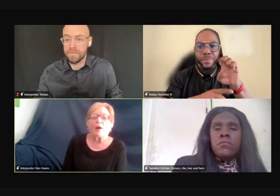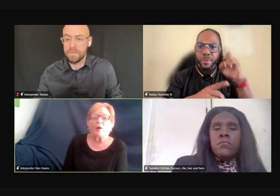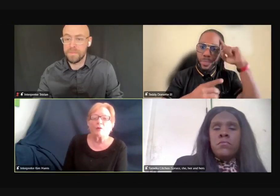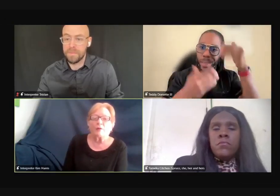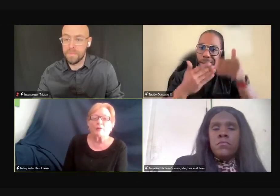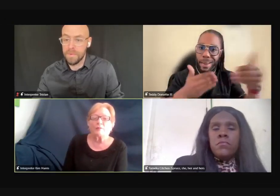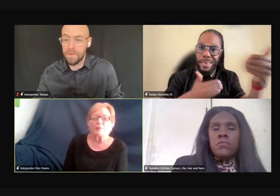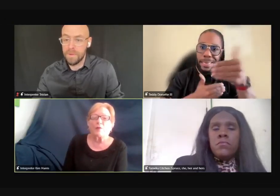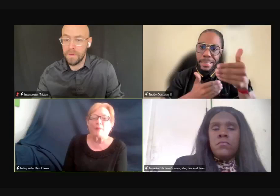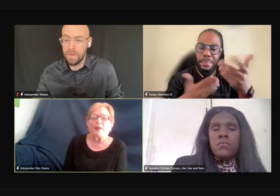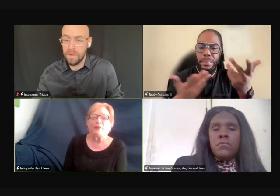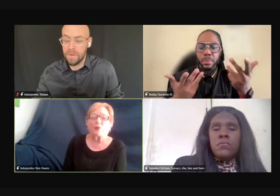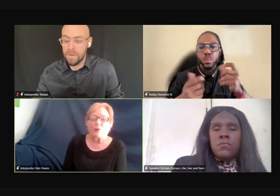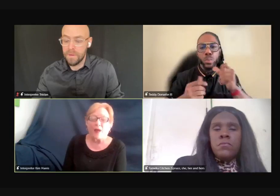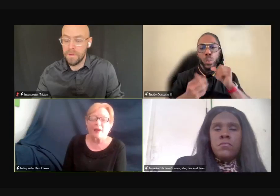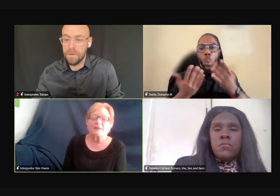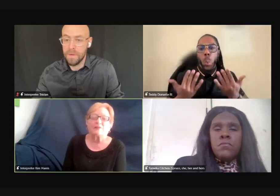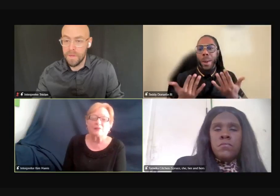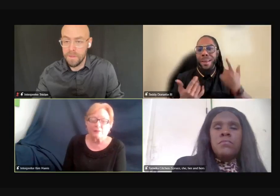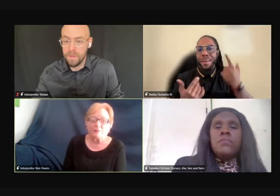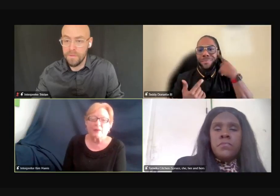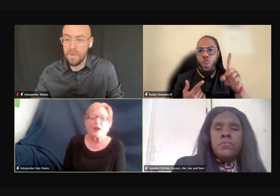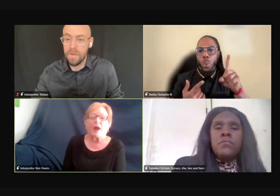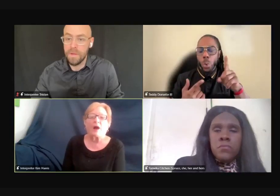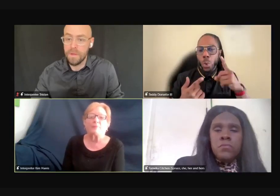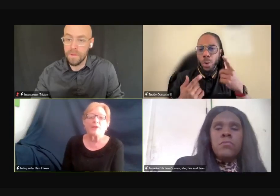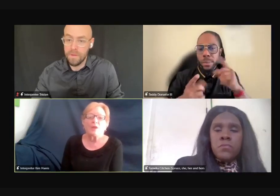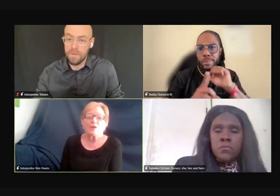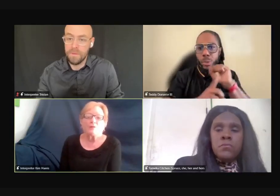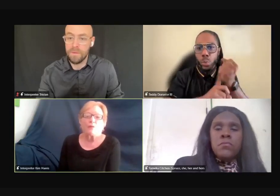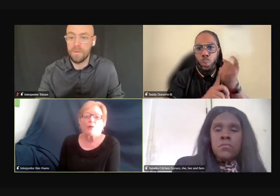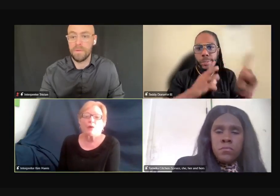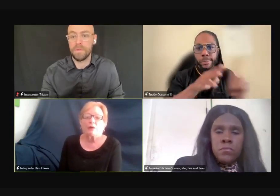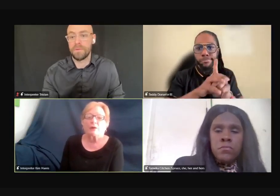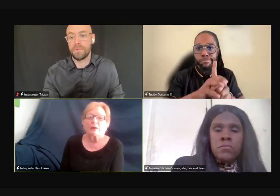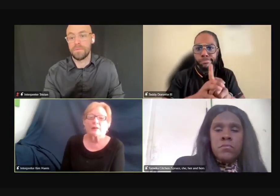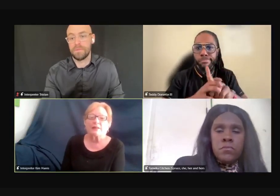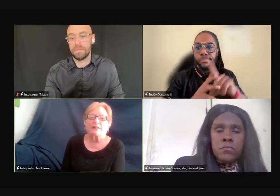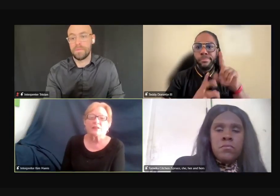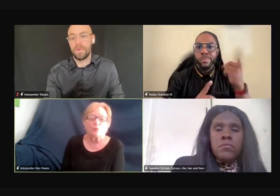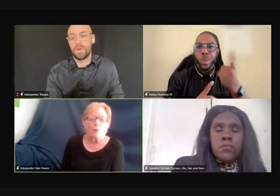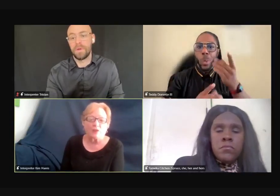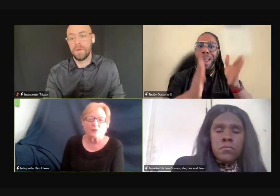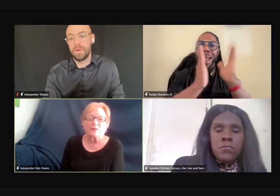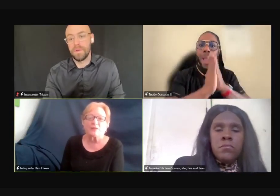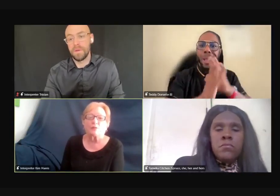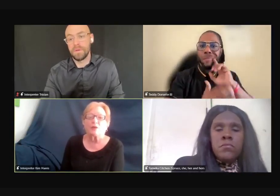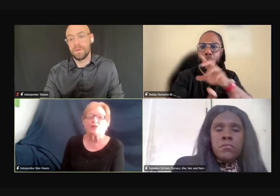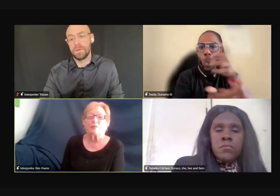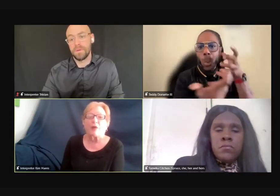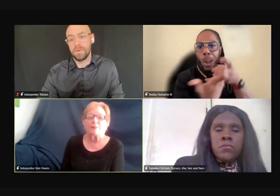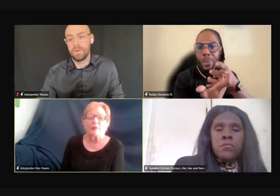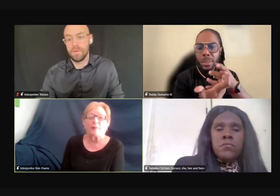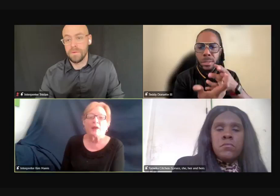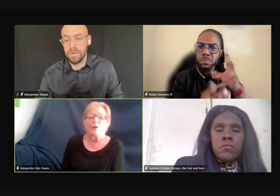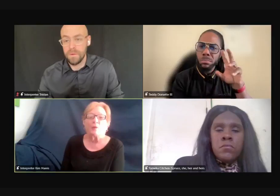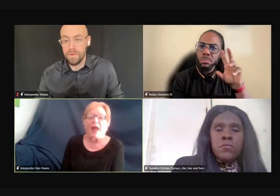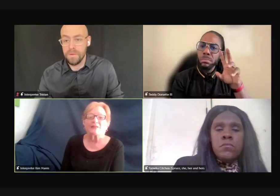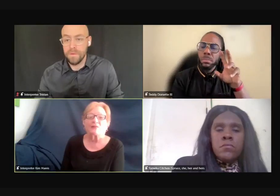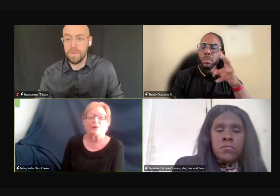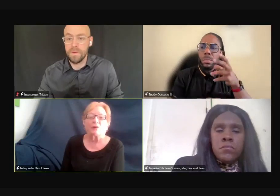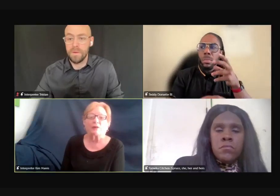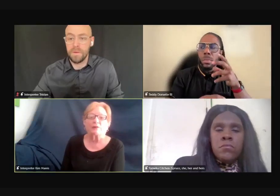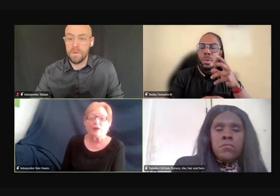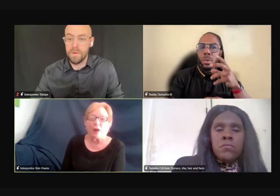uh, being proactive, um, for like this situation, when the situation pops up,